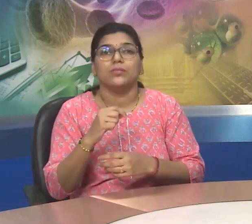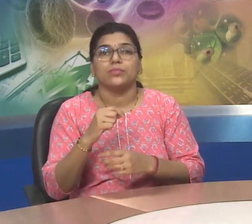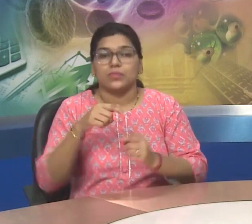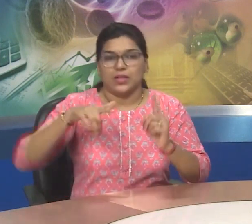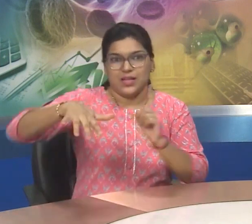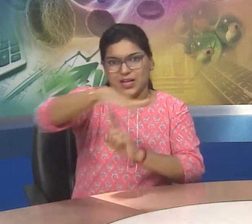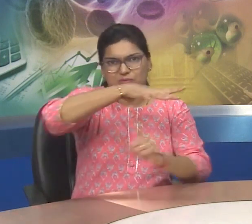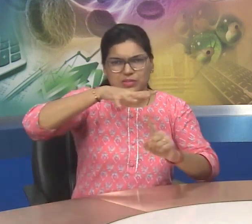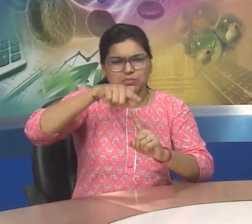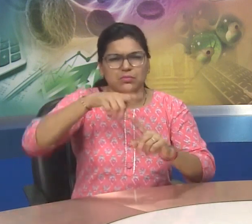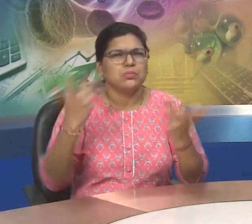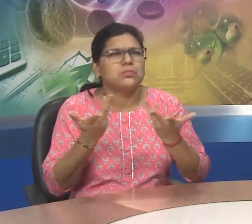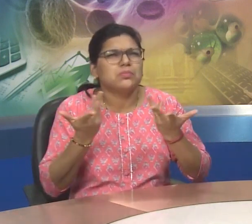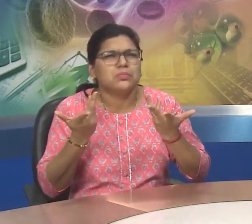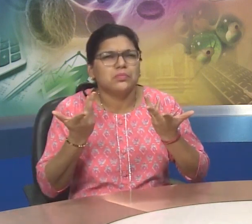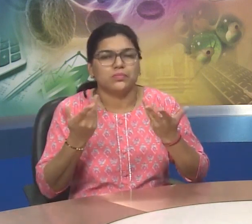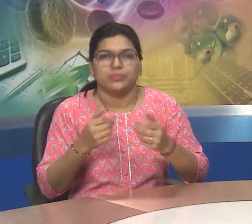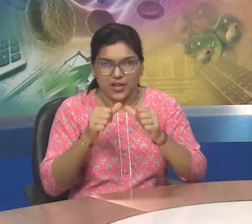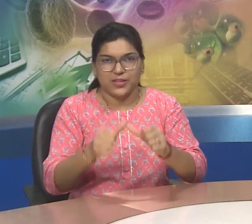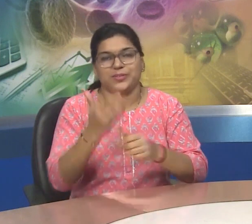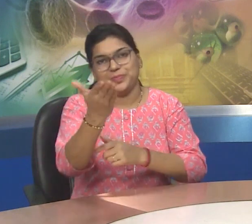define environment